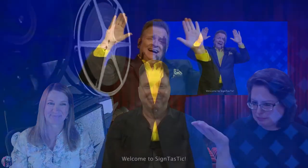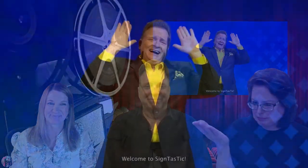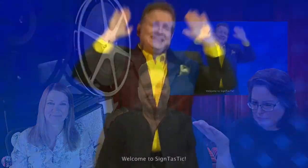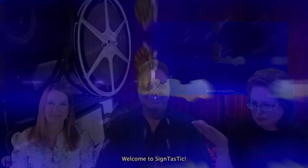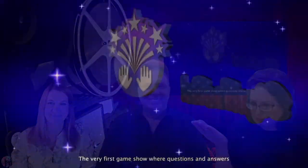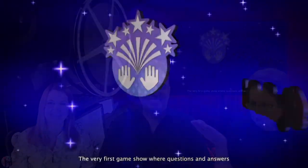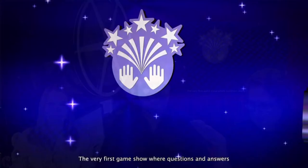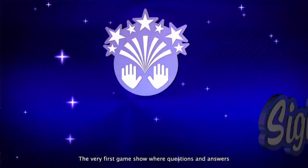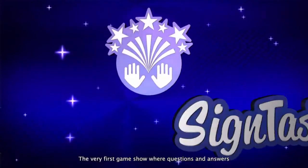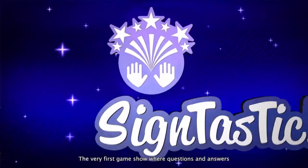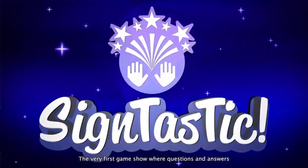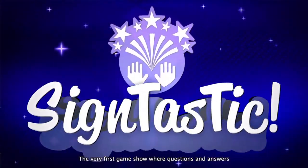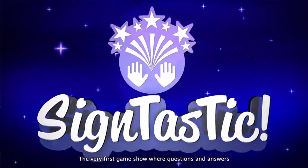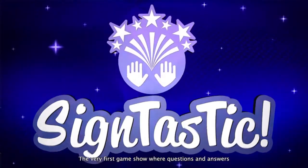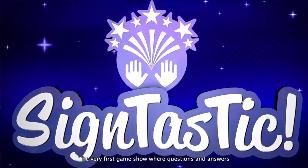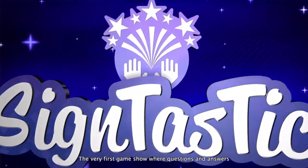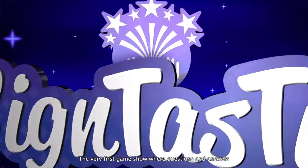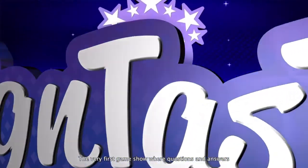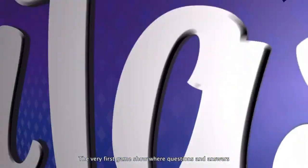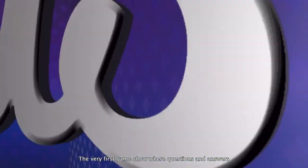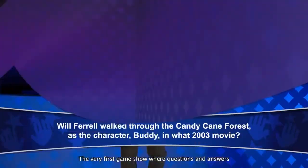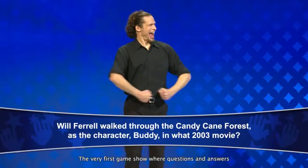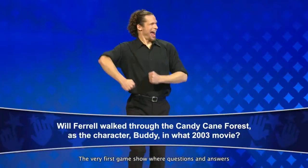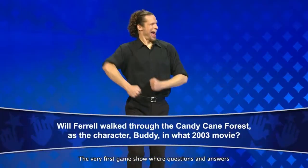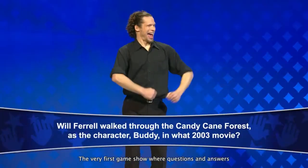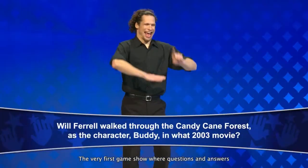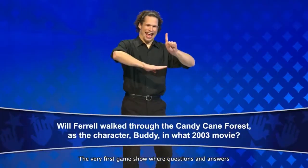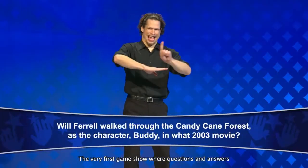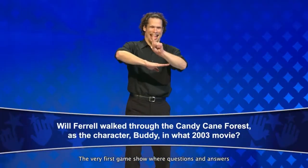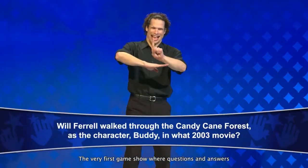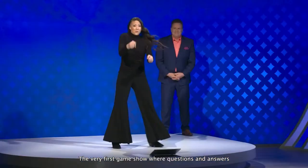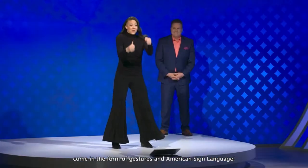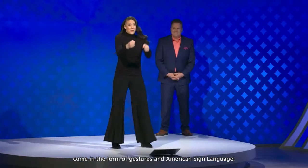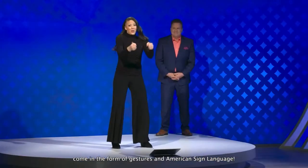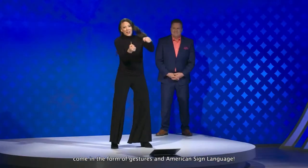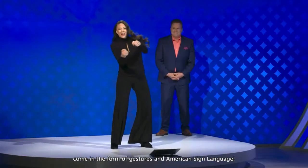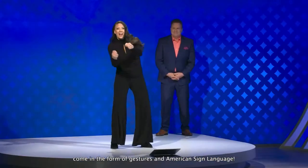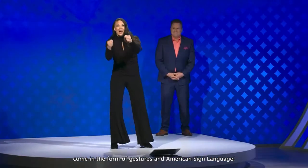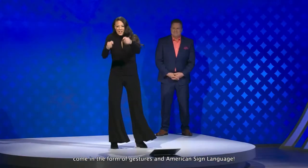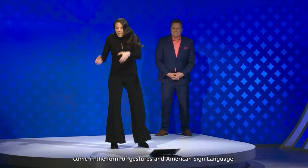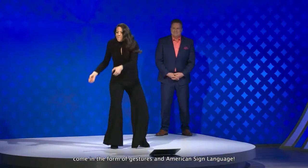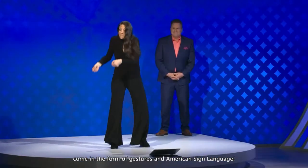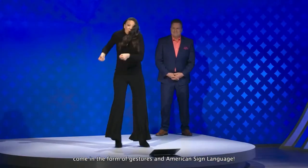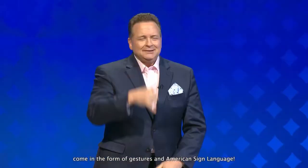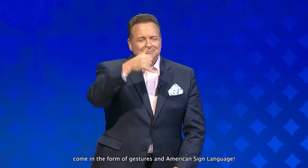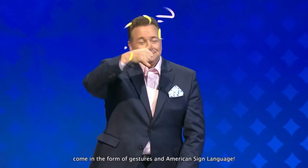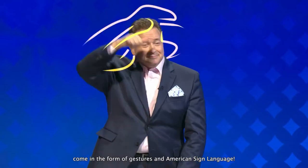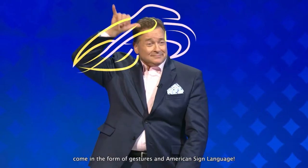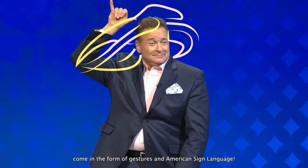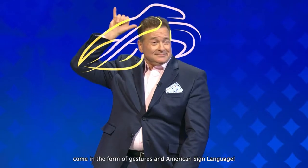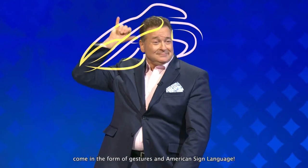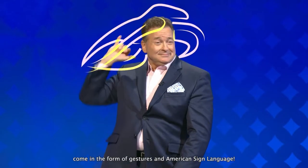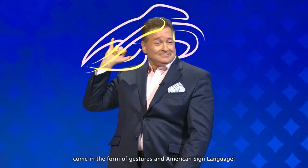-tastic. The very first game show where questions and answers come in the form of gestures and American Sign Language.